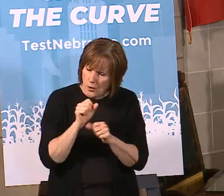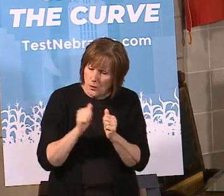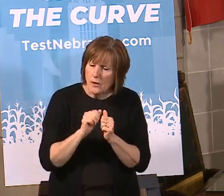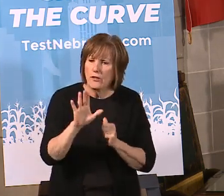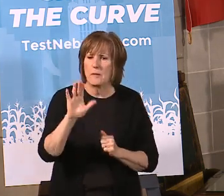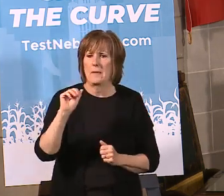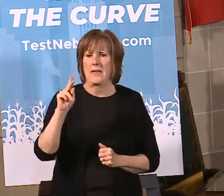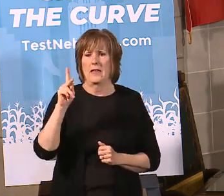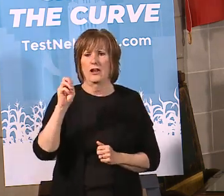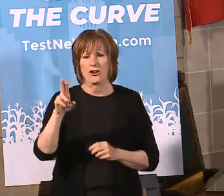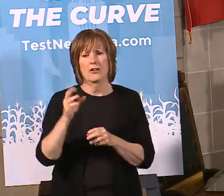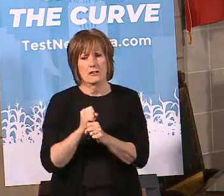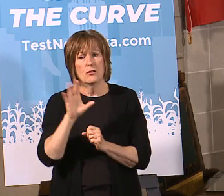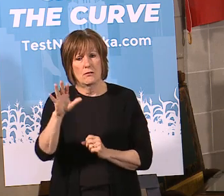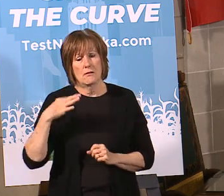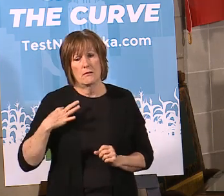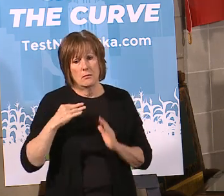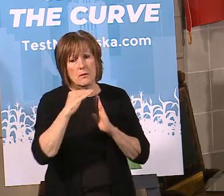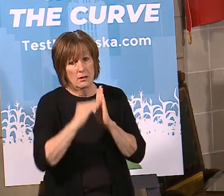application in as quickly as possible.